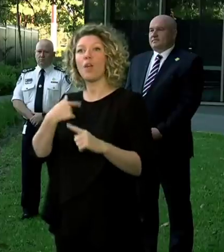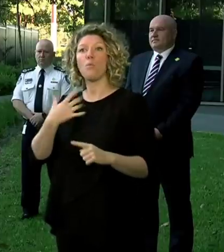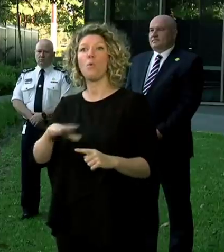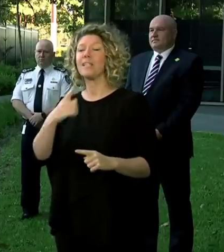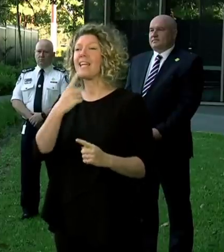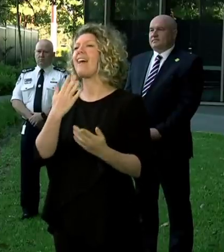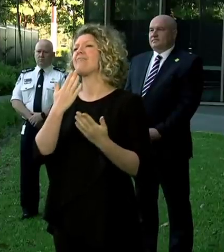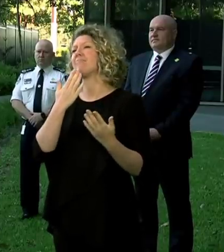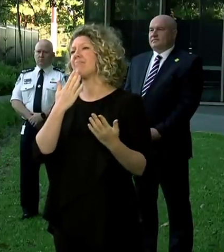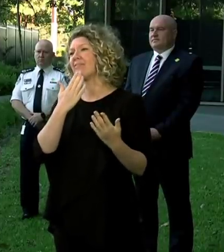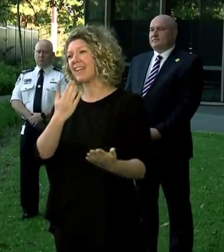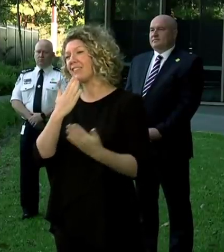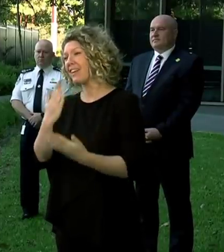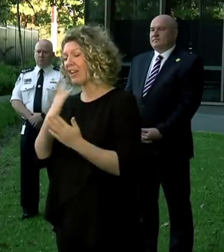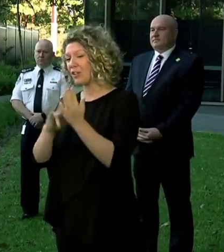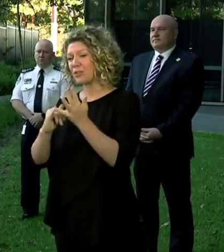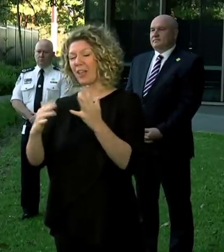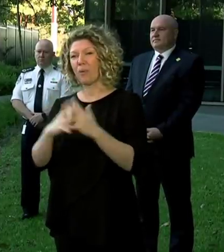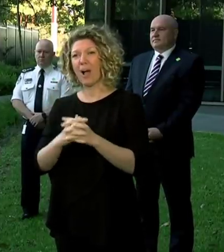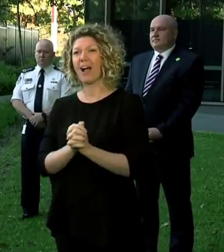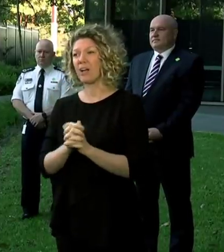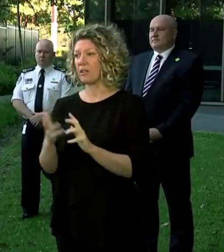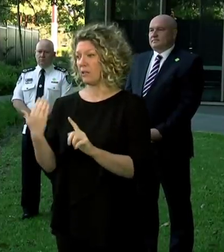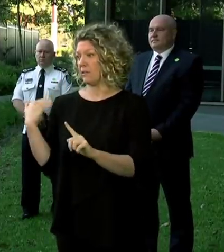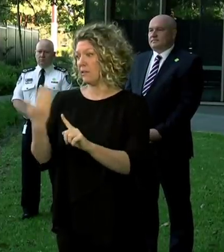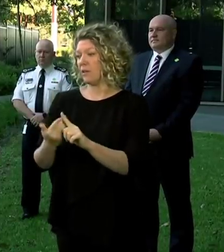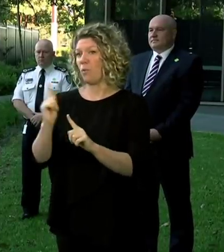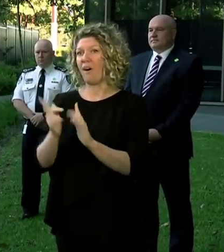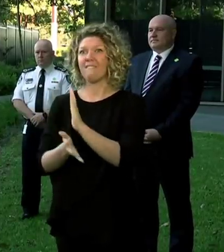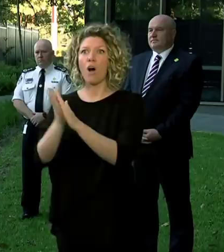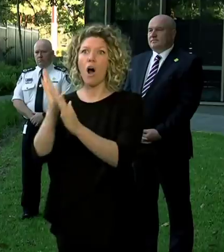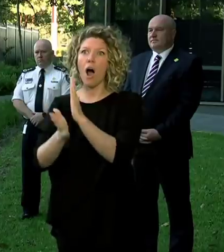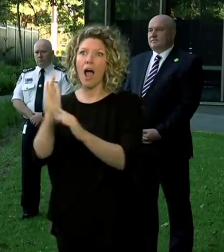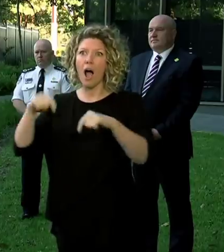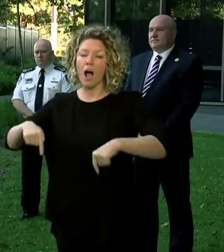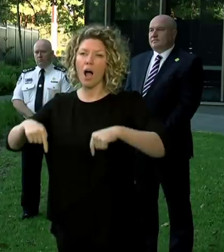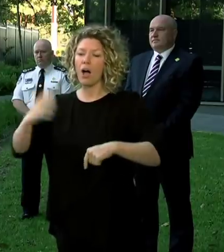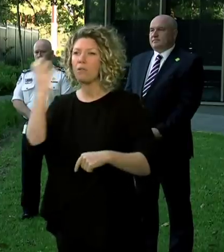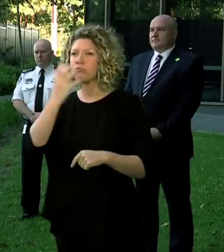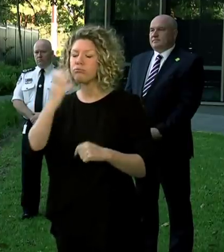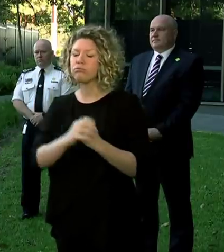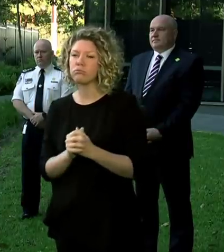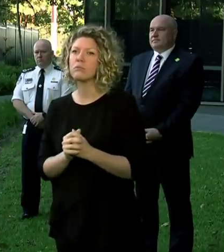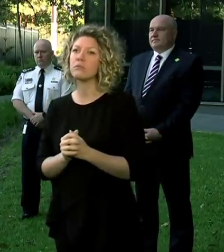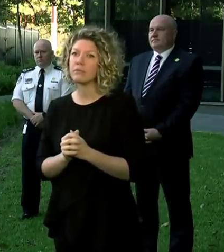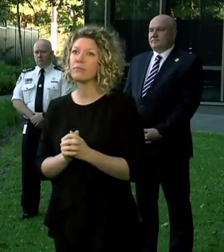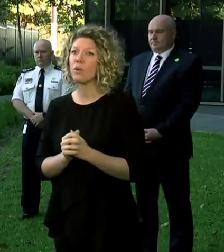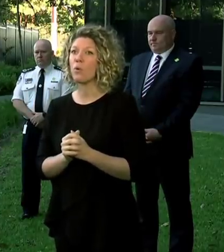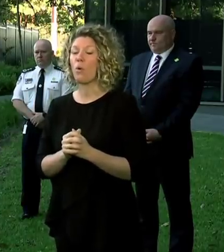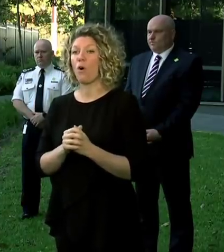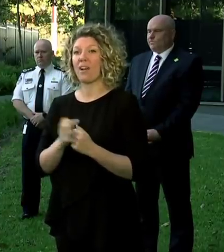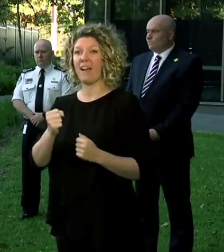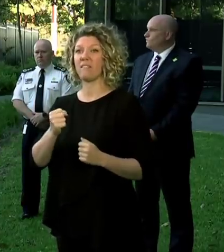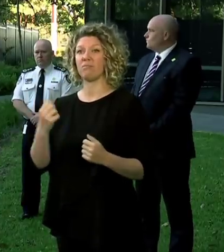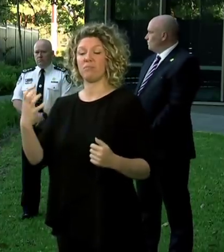We know New South Wales has had a tough couple of months, in fact the fire season was horrific and one of the true heroes of New South Wales remains Commissioner Shane